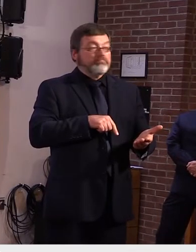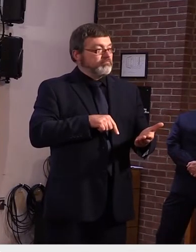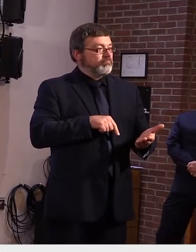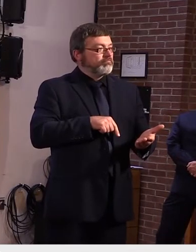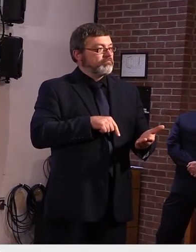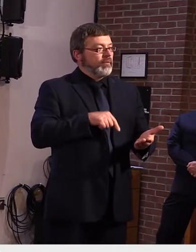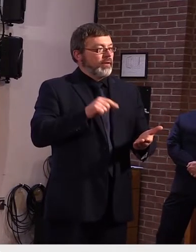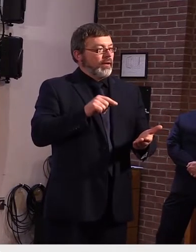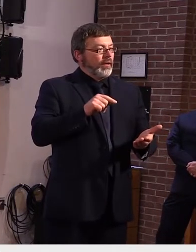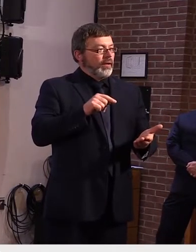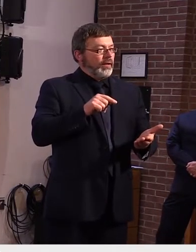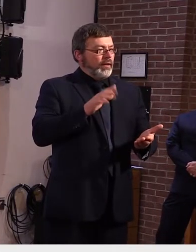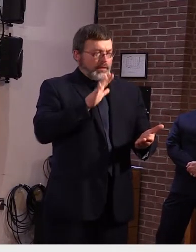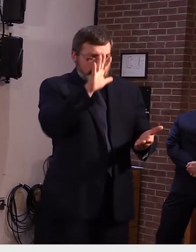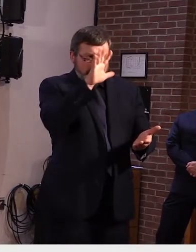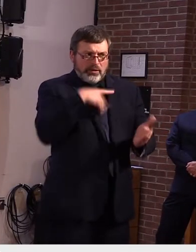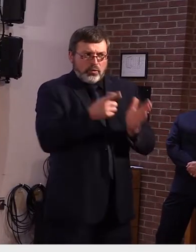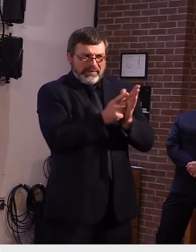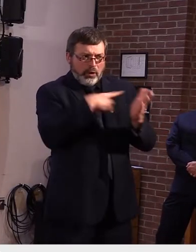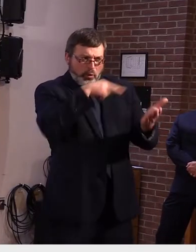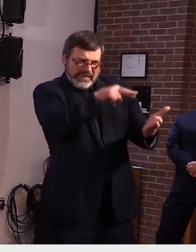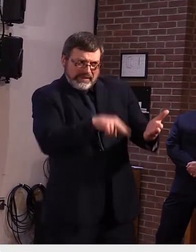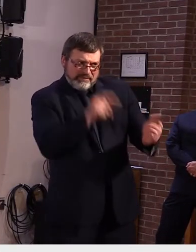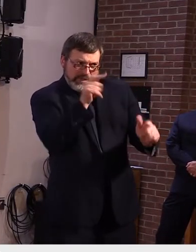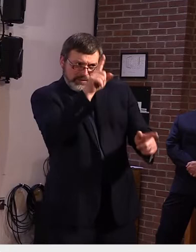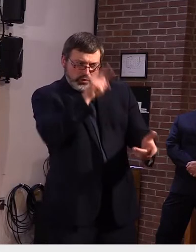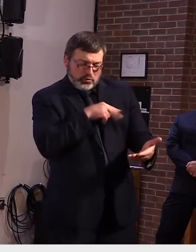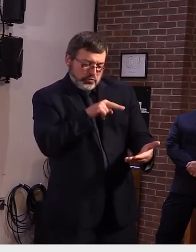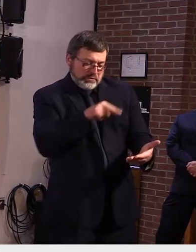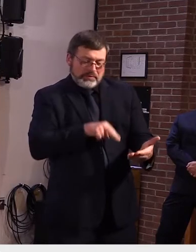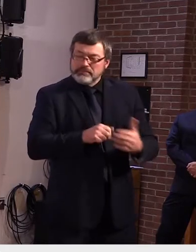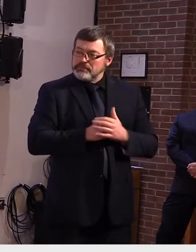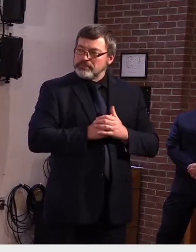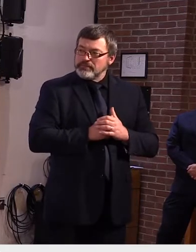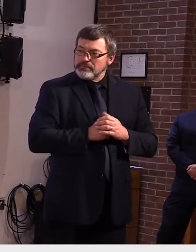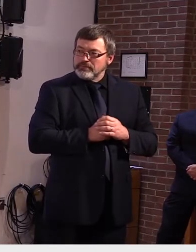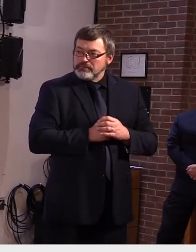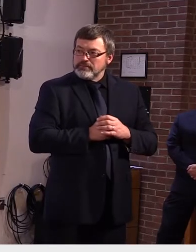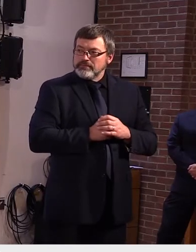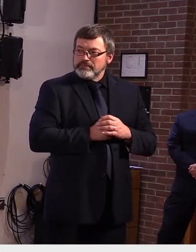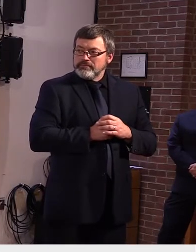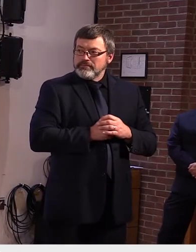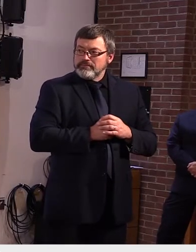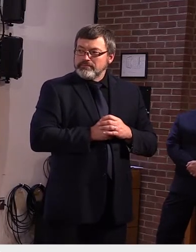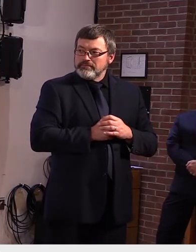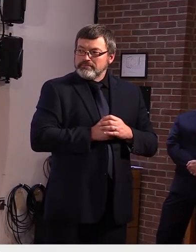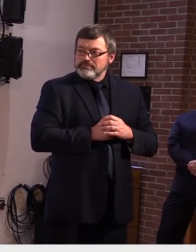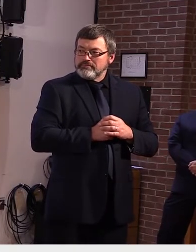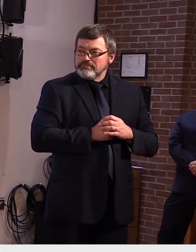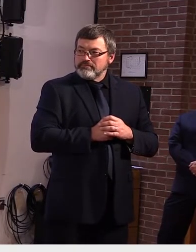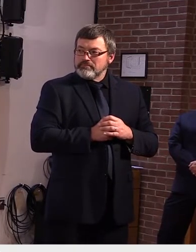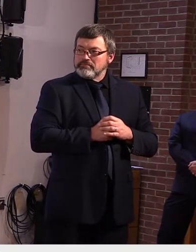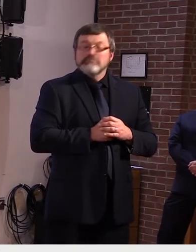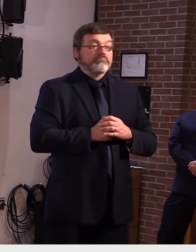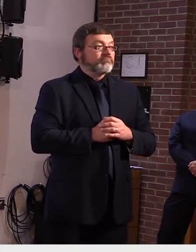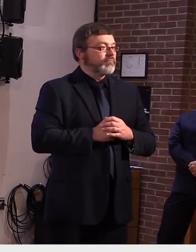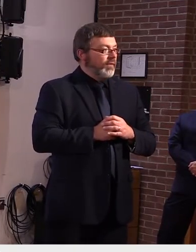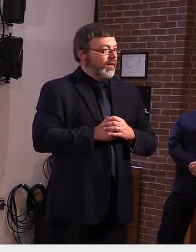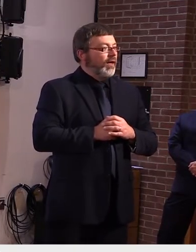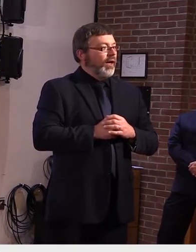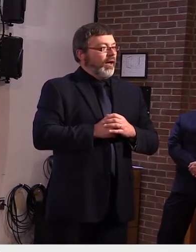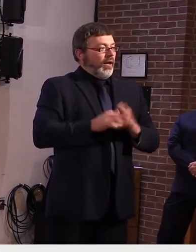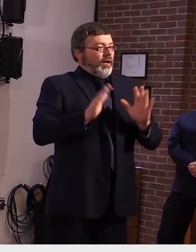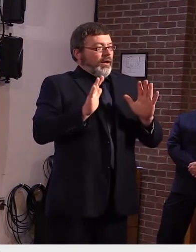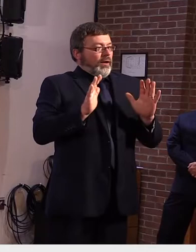just reading my notes to um distill what i'm allowed to say um i'm not sure that i'm